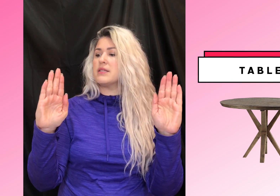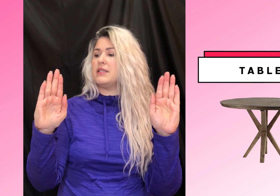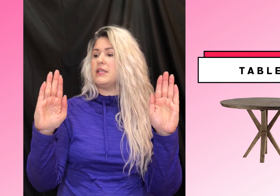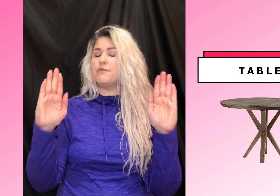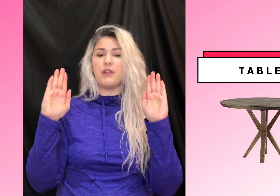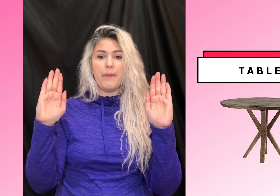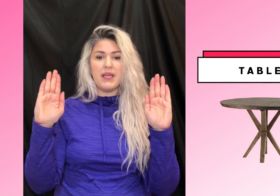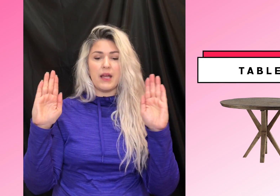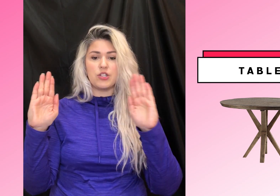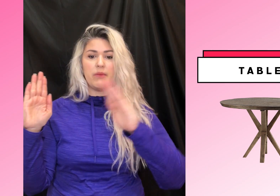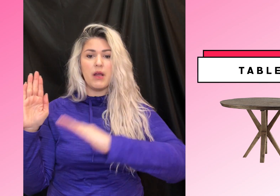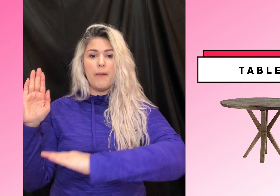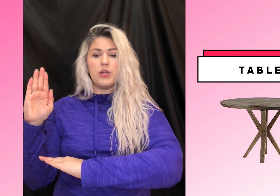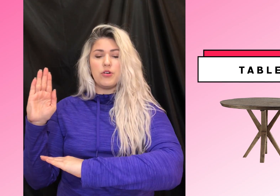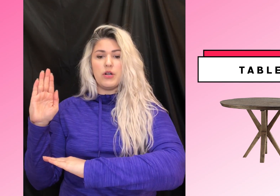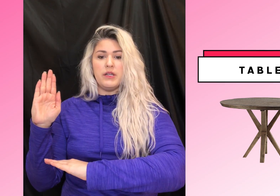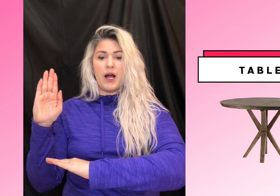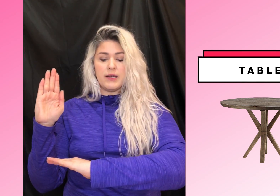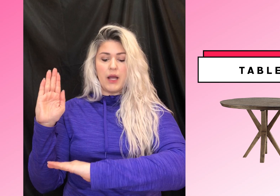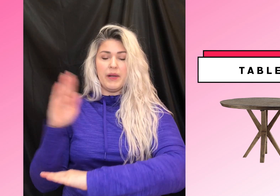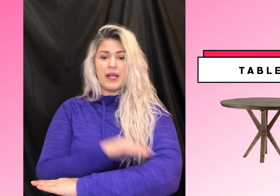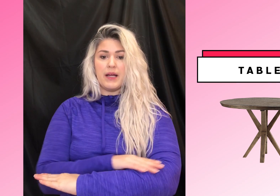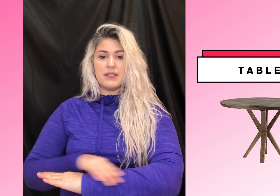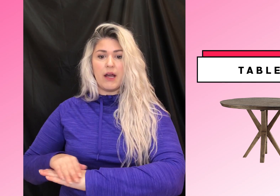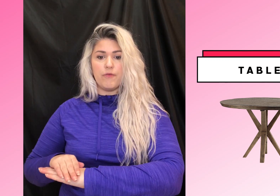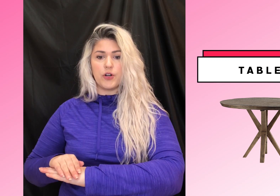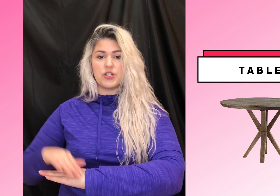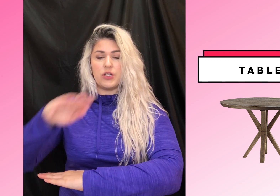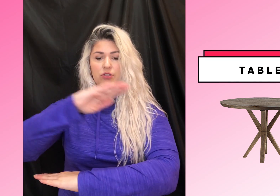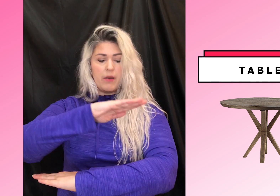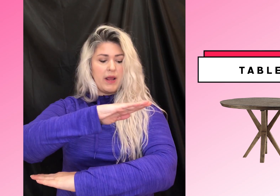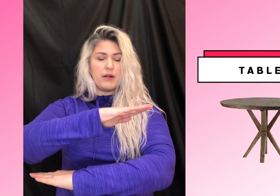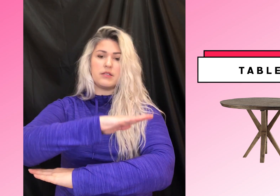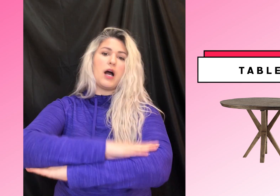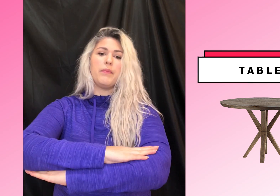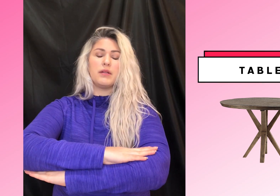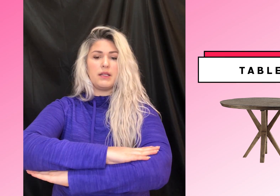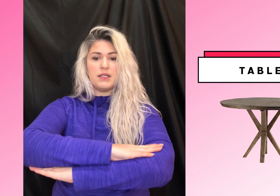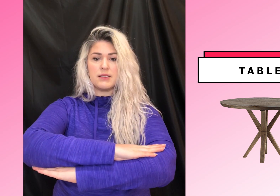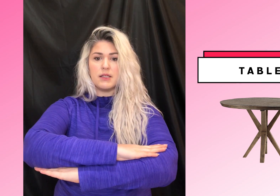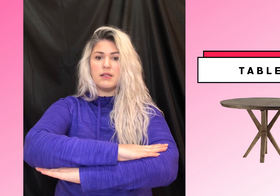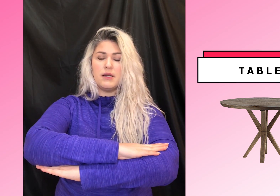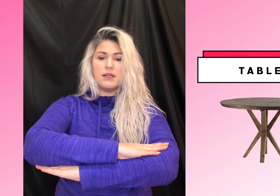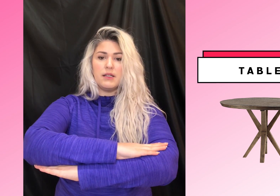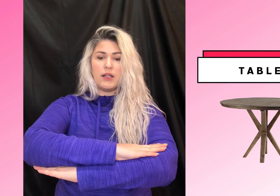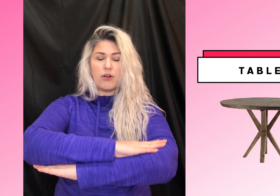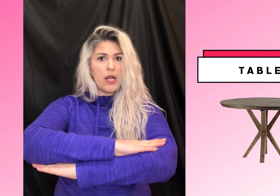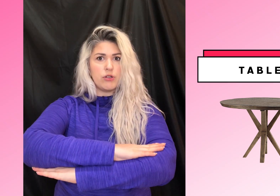in the flat B handshake, but your non-dominant hand down first and your dominant hand on the top like this, like your, I dream